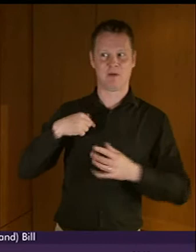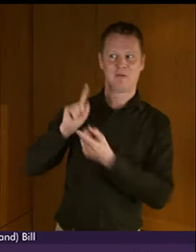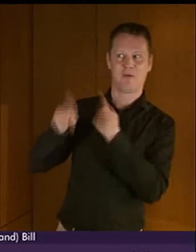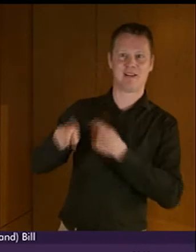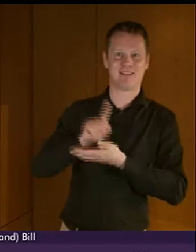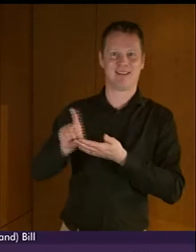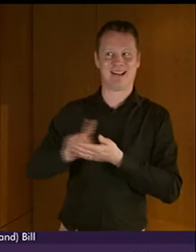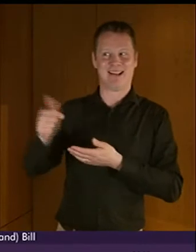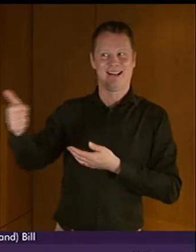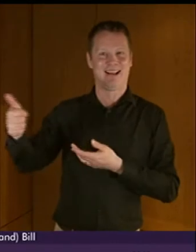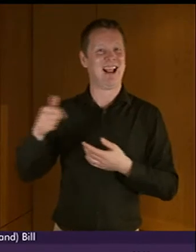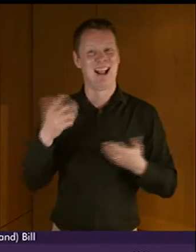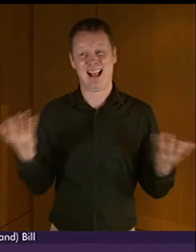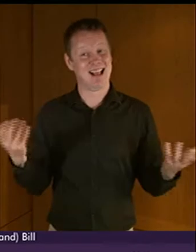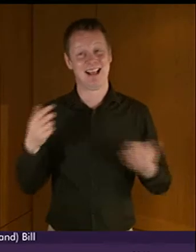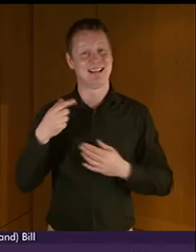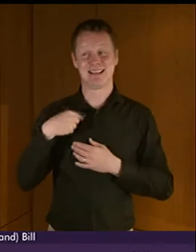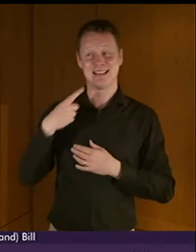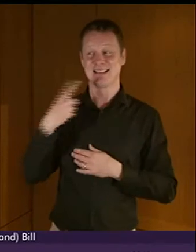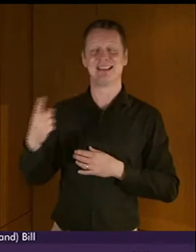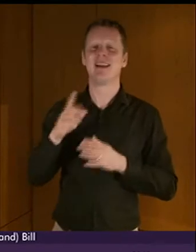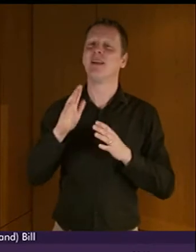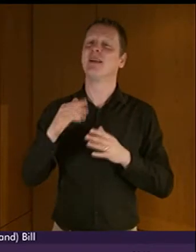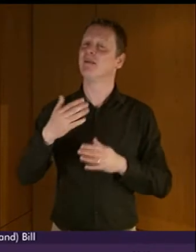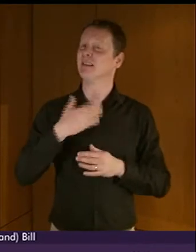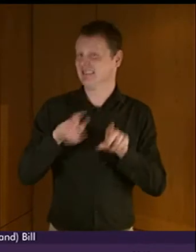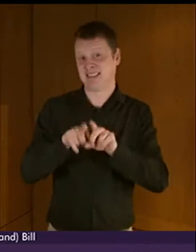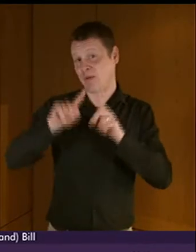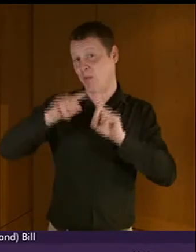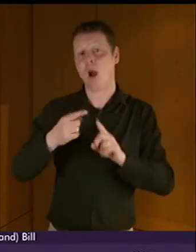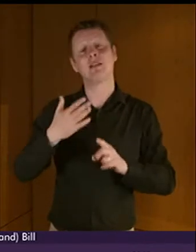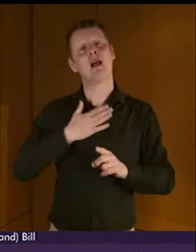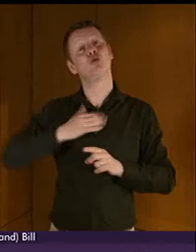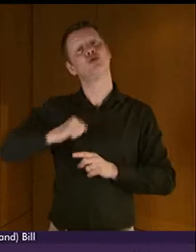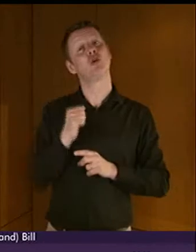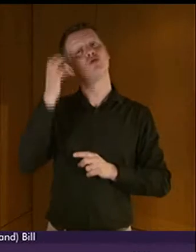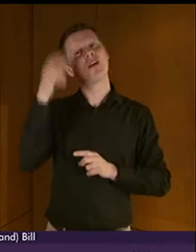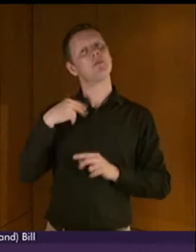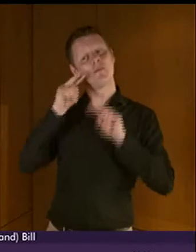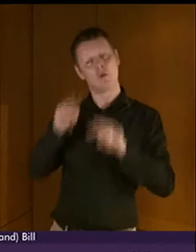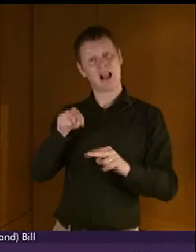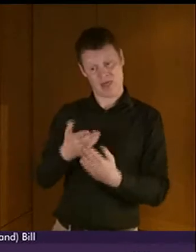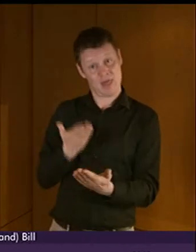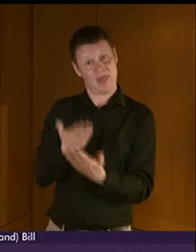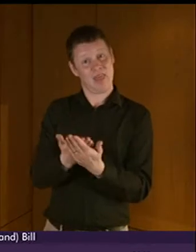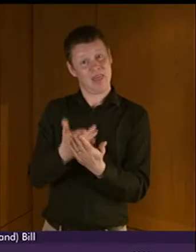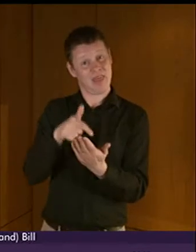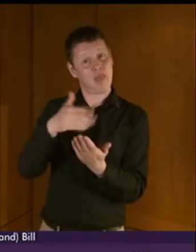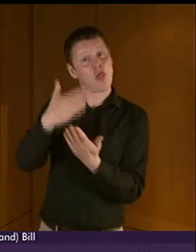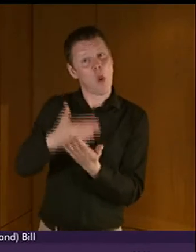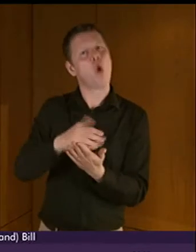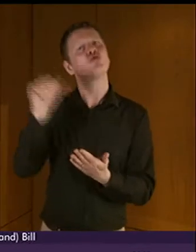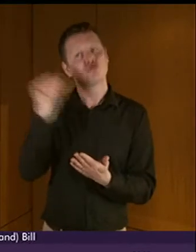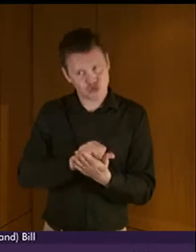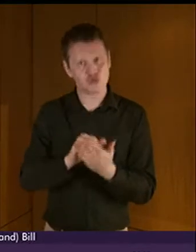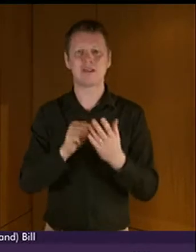All I can really do is reiterate my point, which is that our view is that the legislation in its schedule should outline the bodies